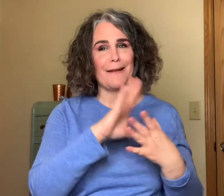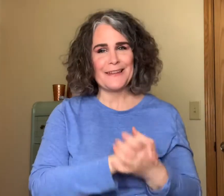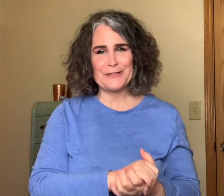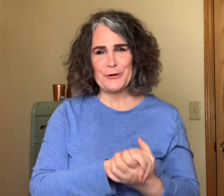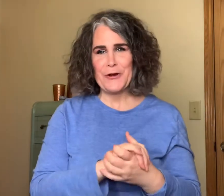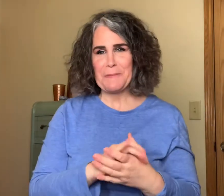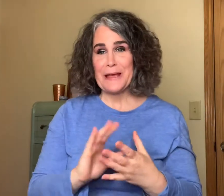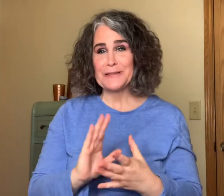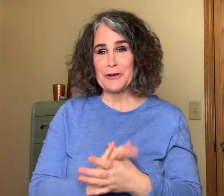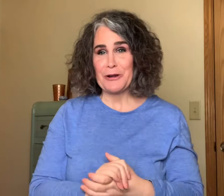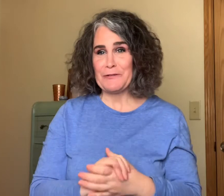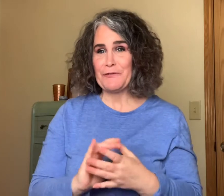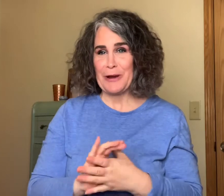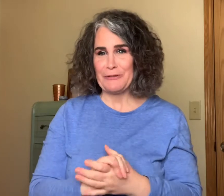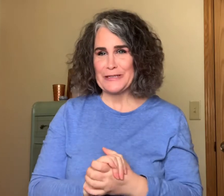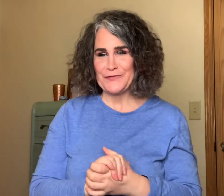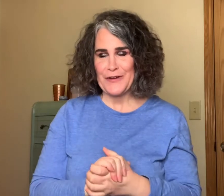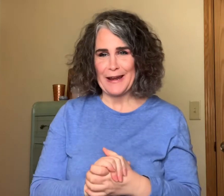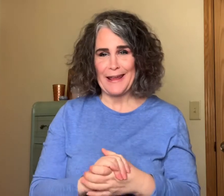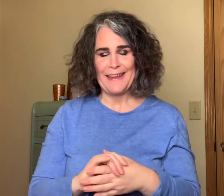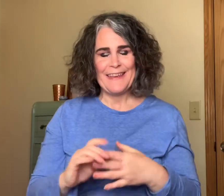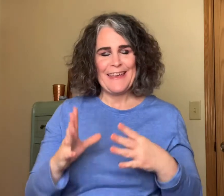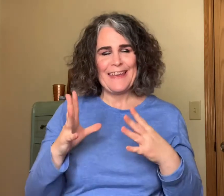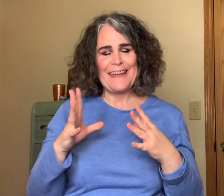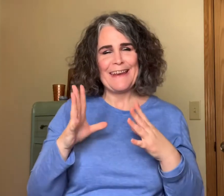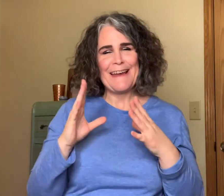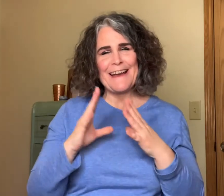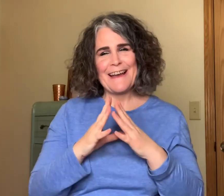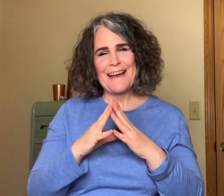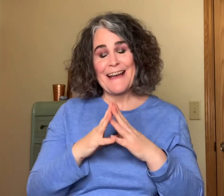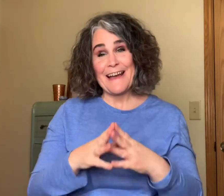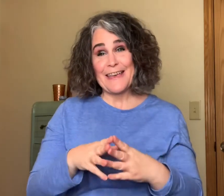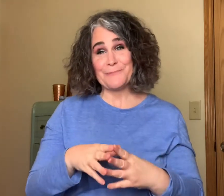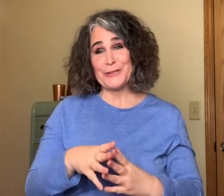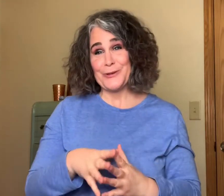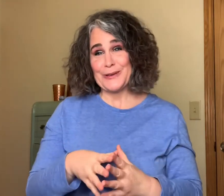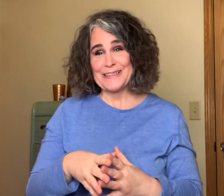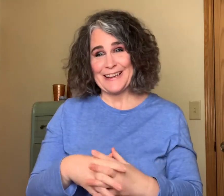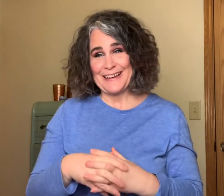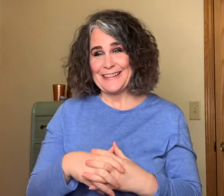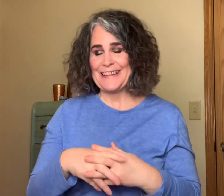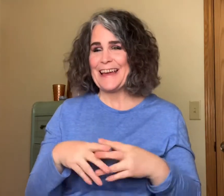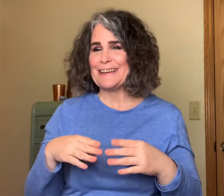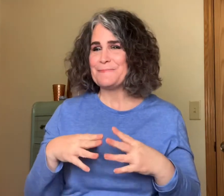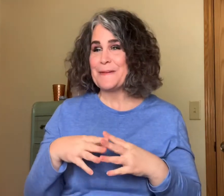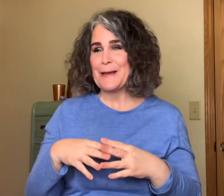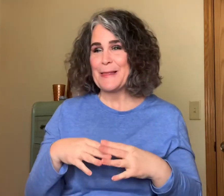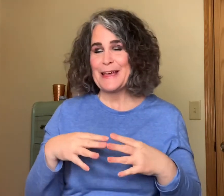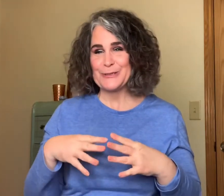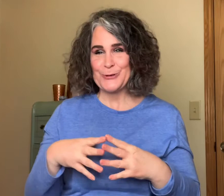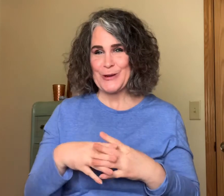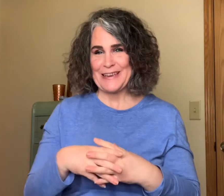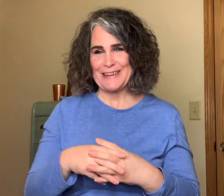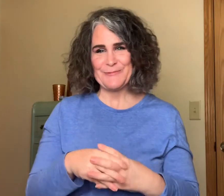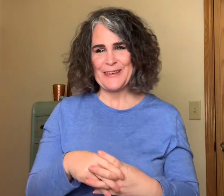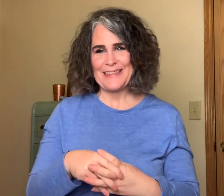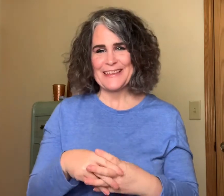Instagram has started Fragrance Friday and I am so excited that Mel has joined in with us